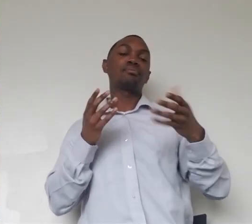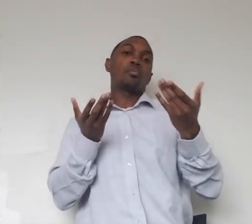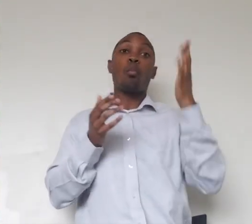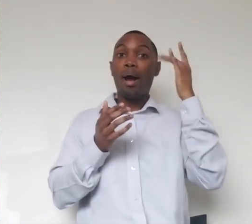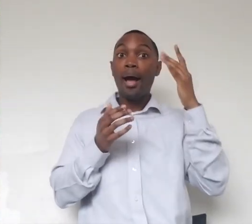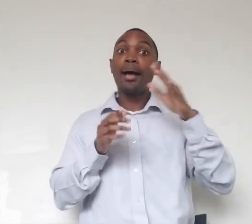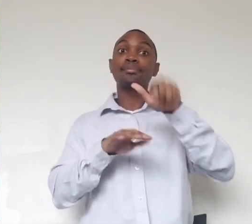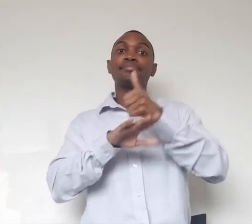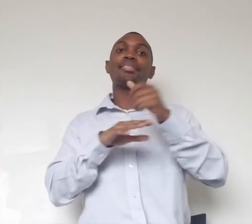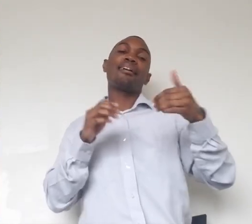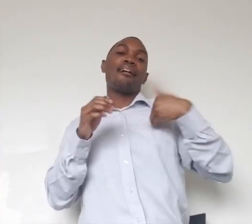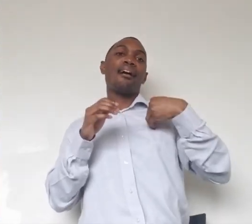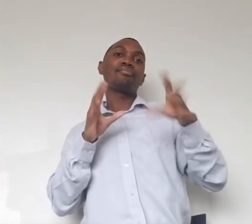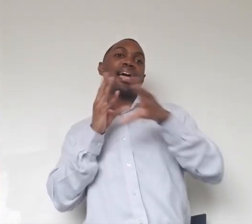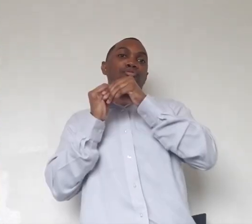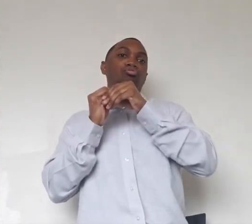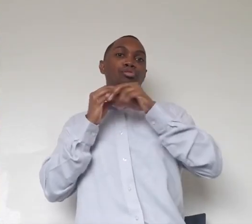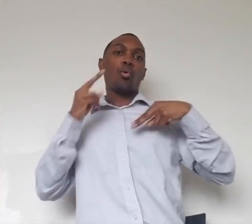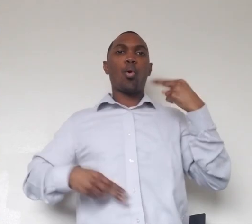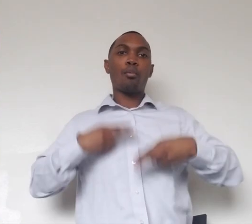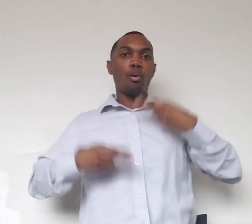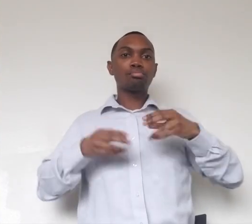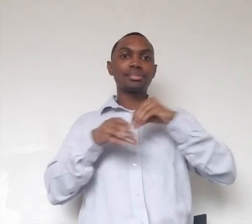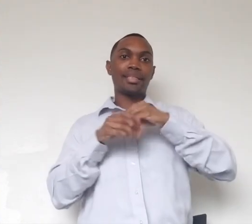means more hair, as maybe some of our viewers out there can relate to.